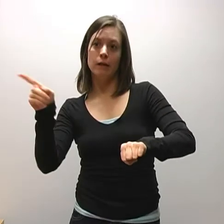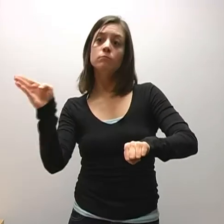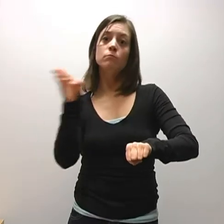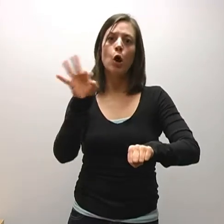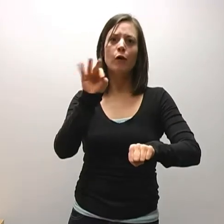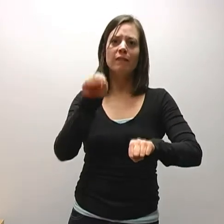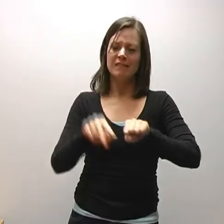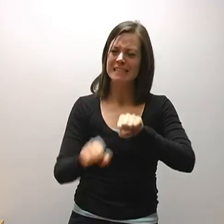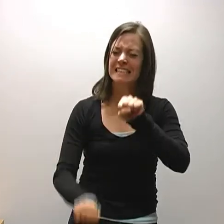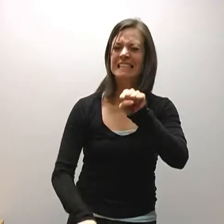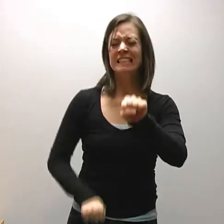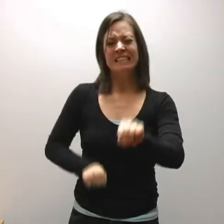there, all of it.